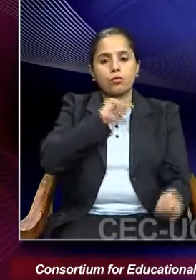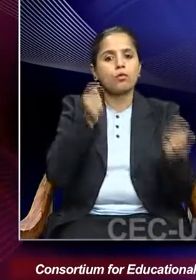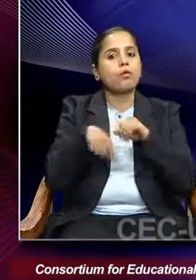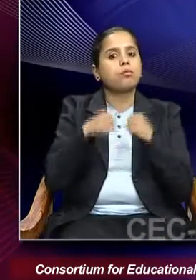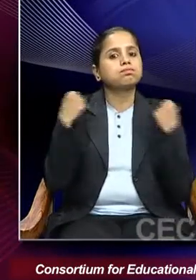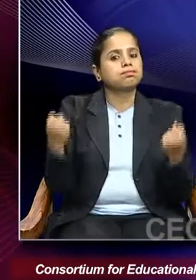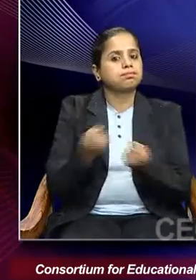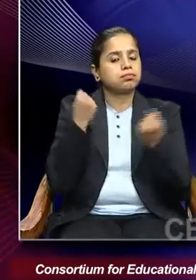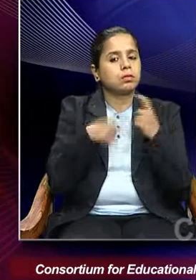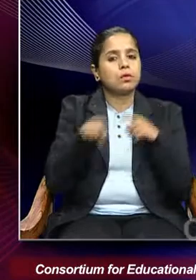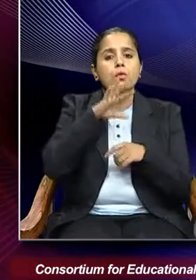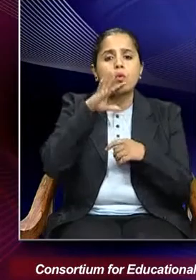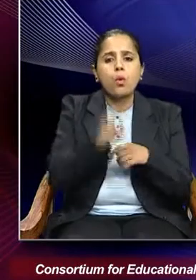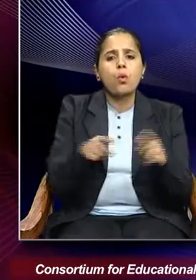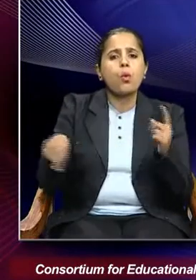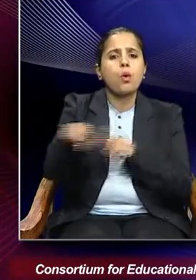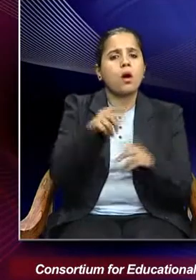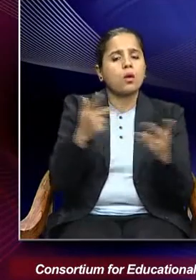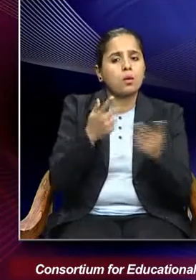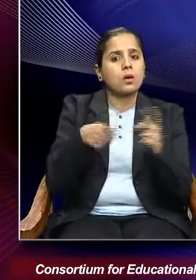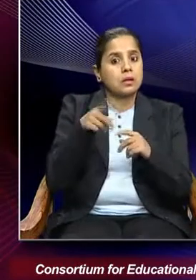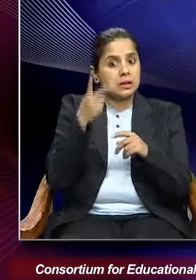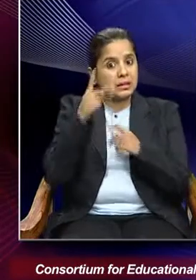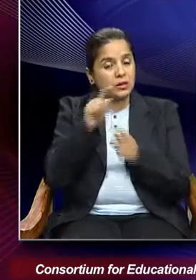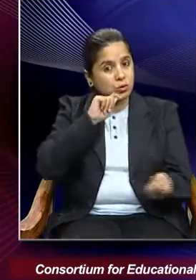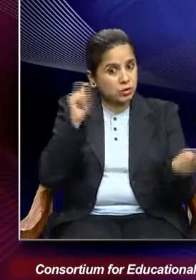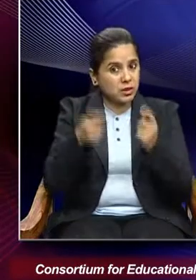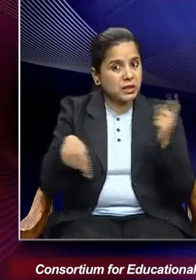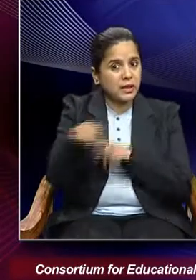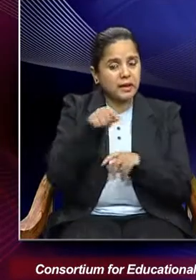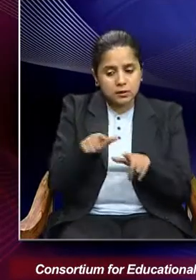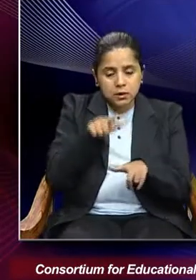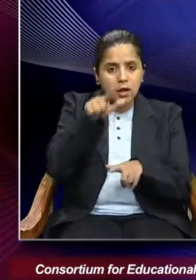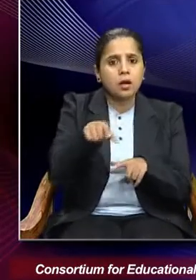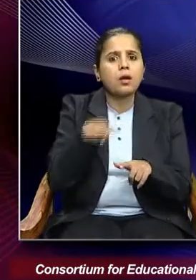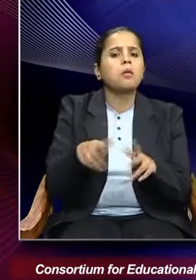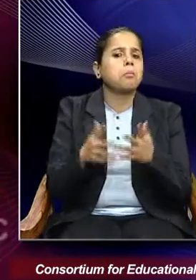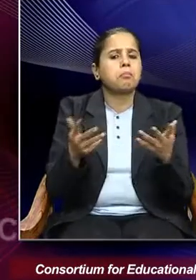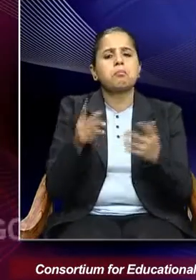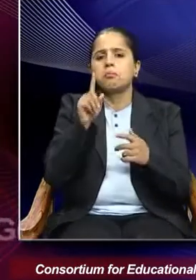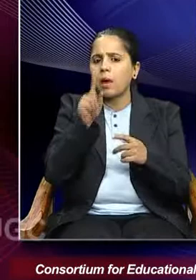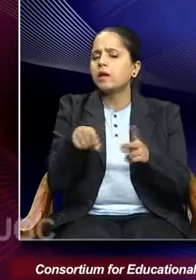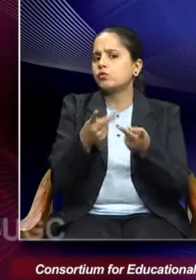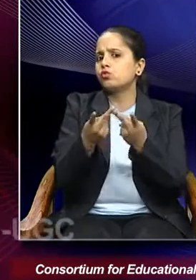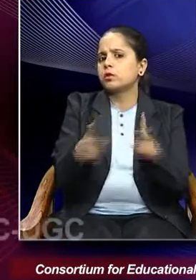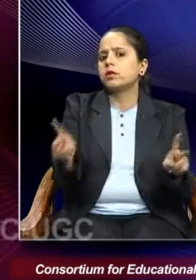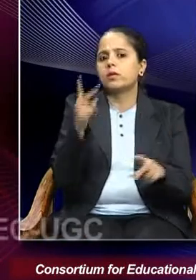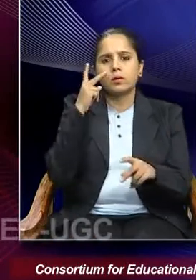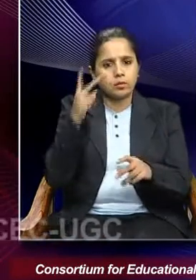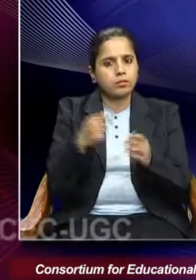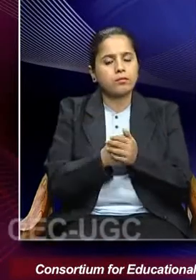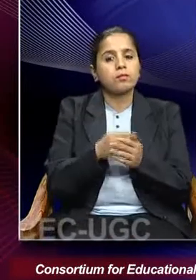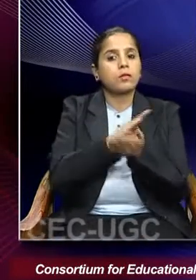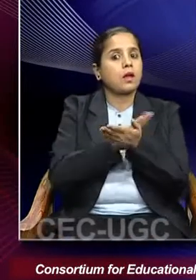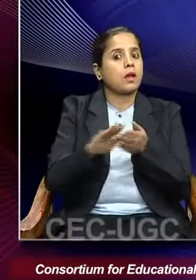The ground realities of such reformist steps were, however, different. Haima